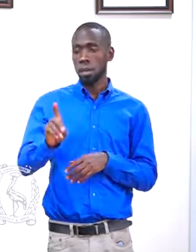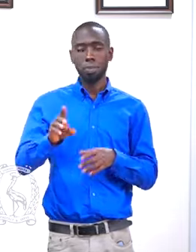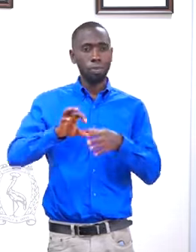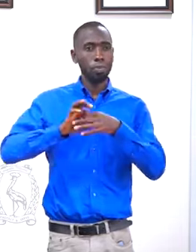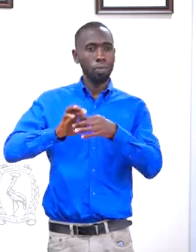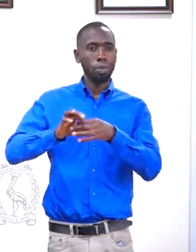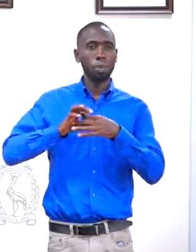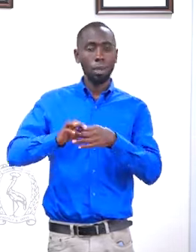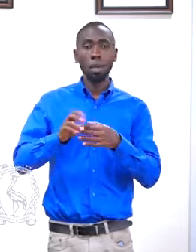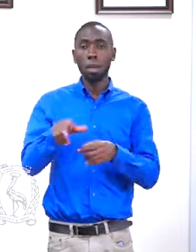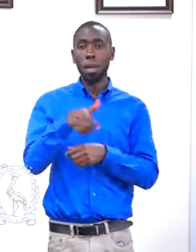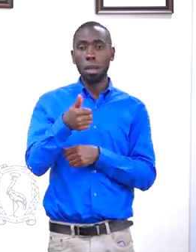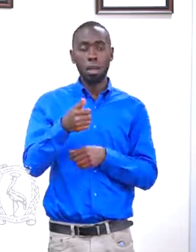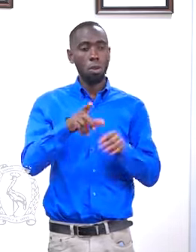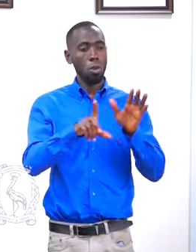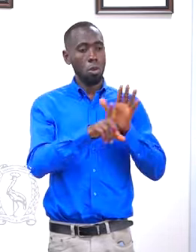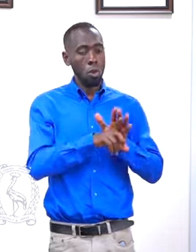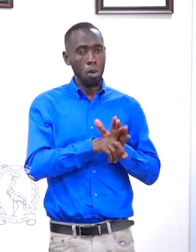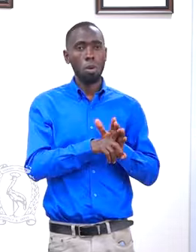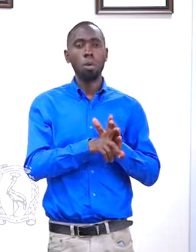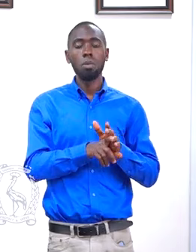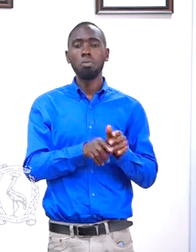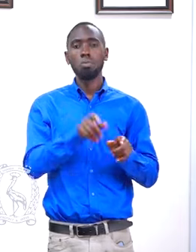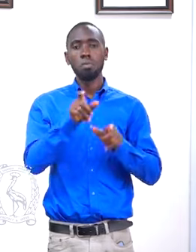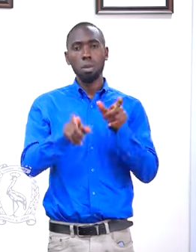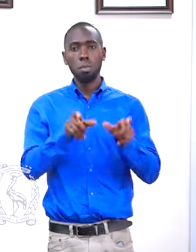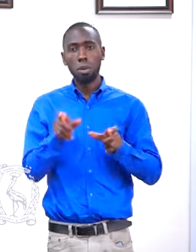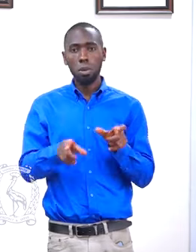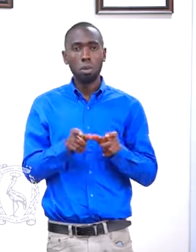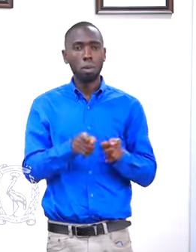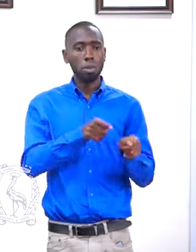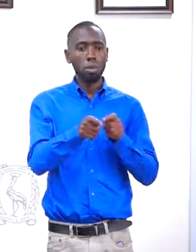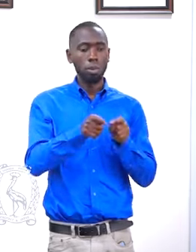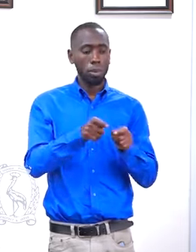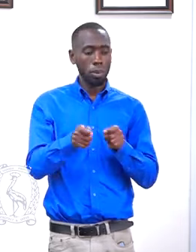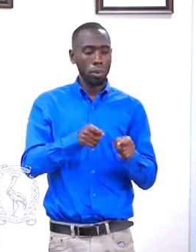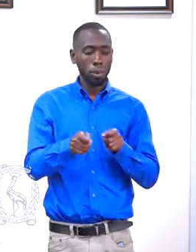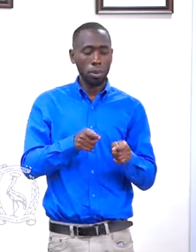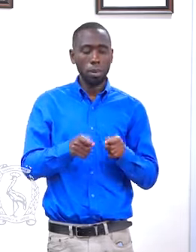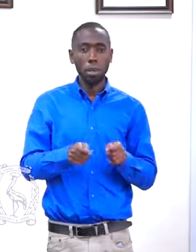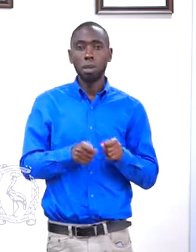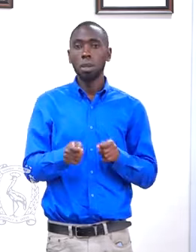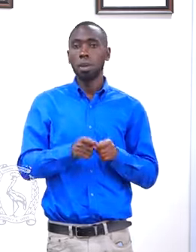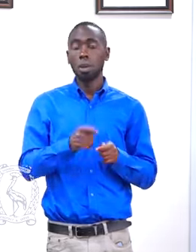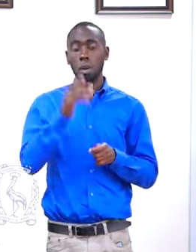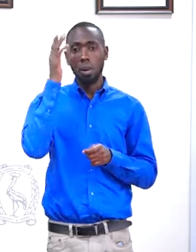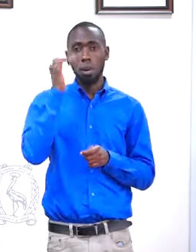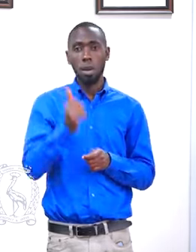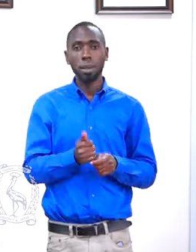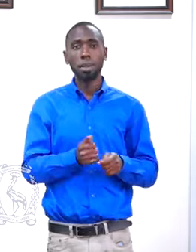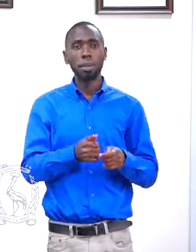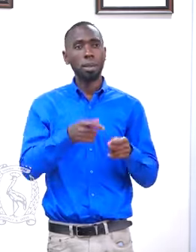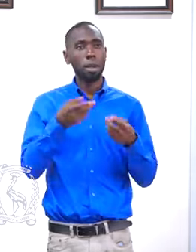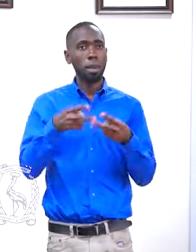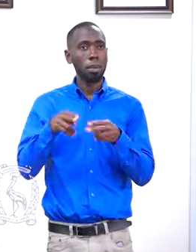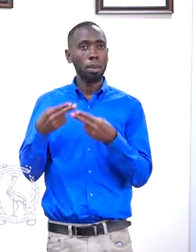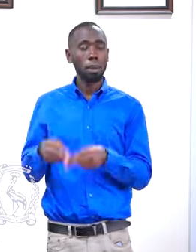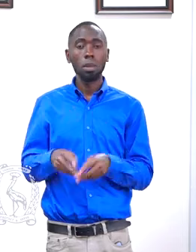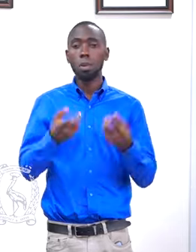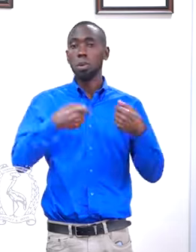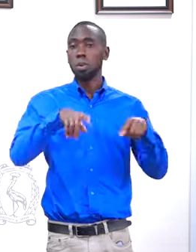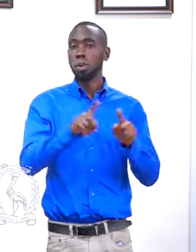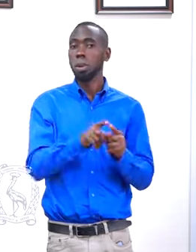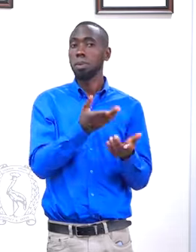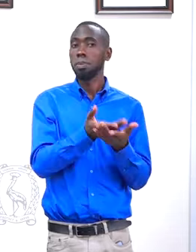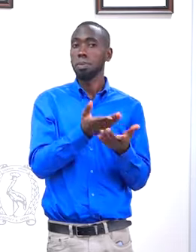partners to locate the suspect and bring closure to the alleged heinous crime. And we call upon